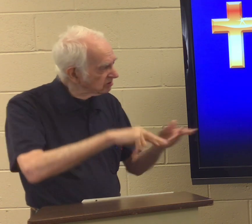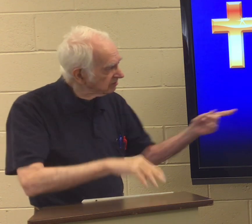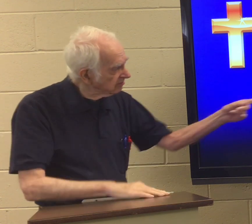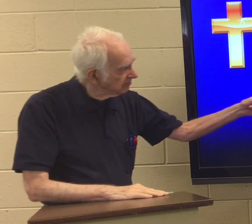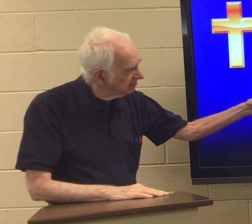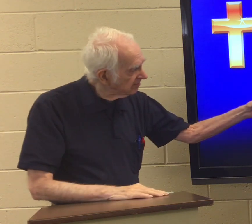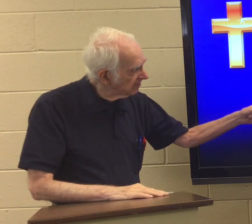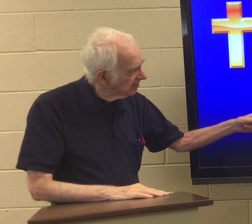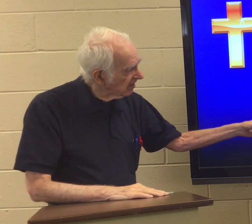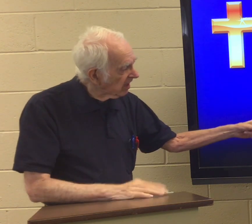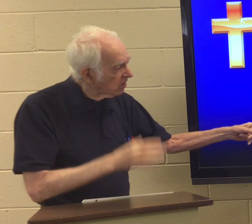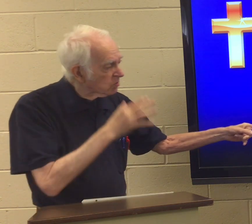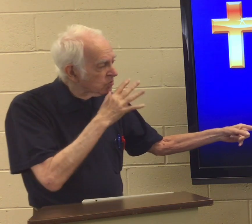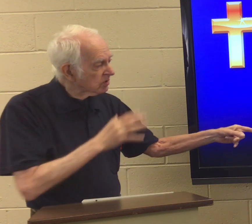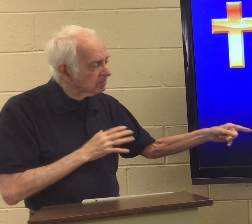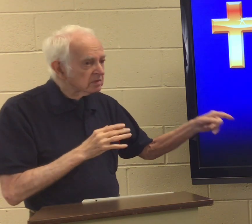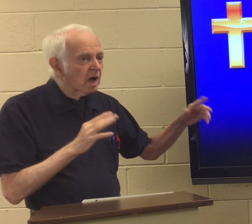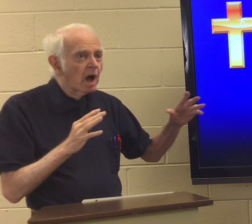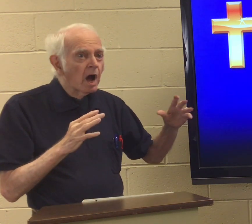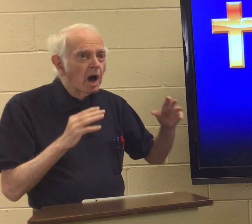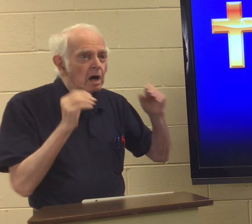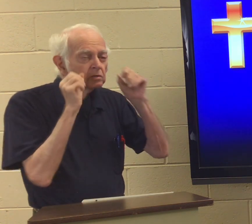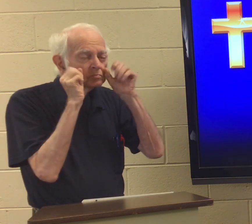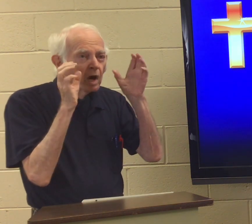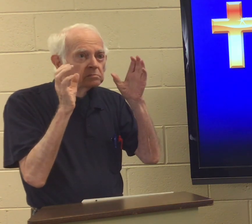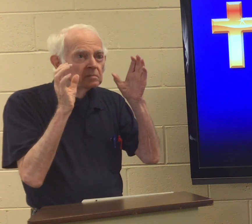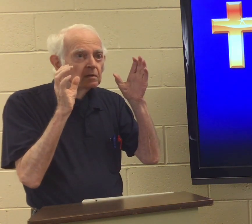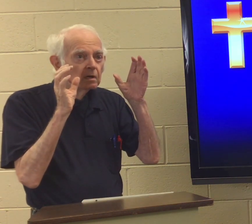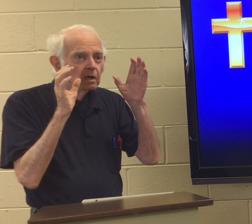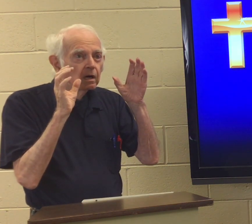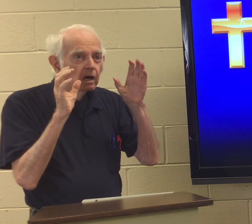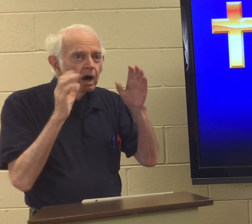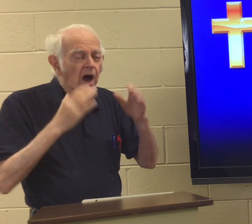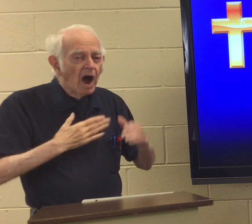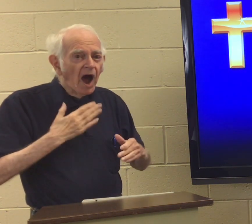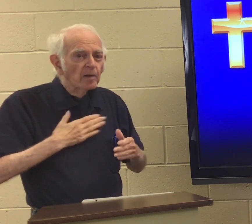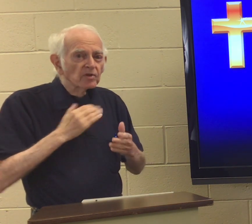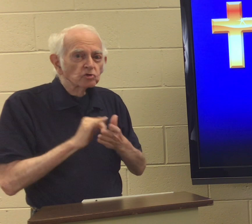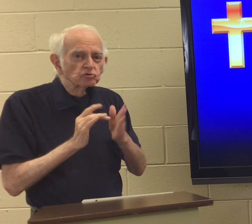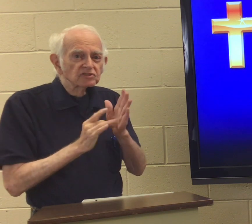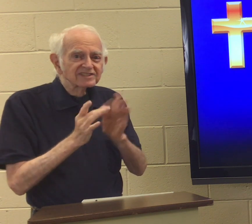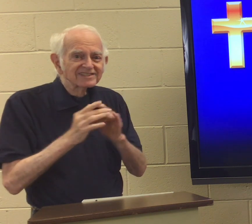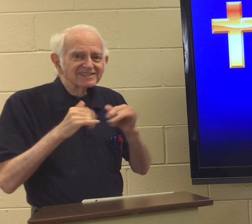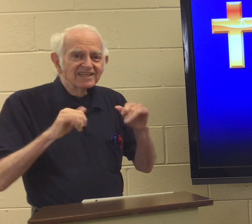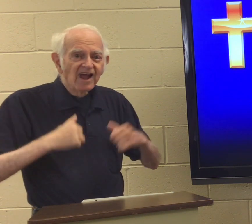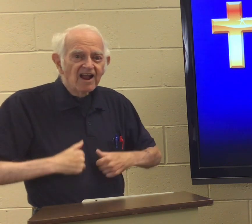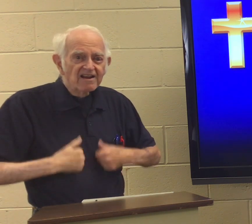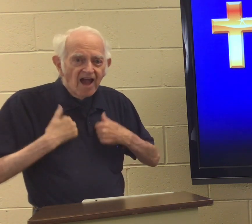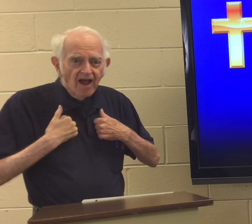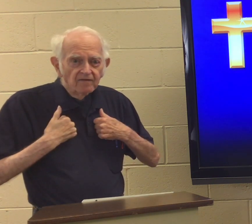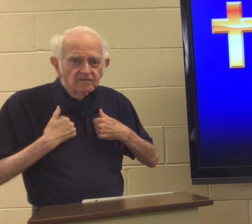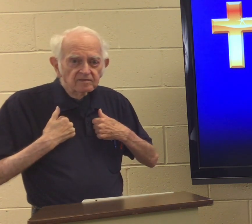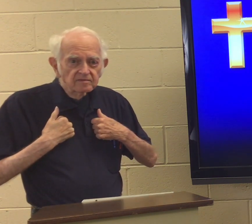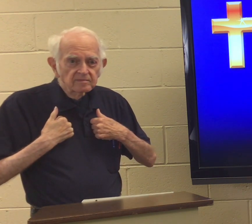Jesus arose. The woman was surprised and happy that Jesus was still alive.